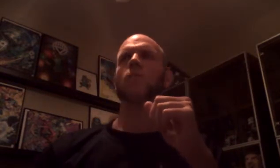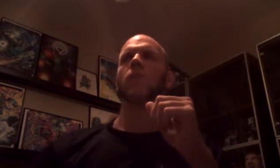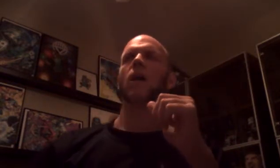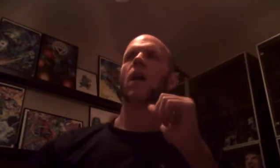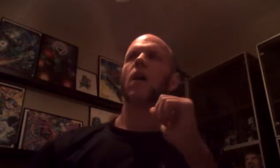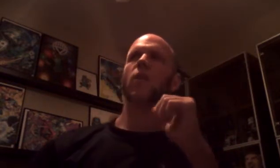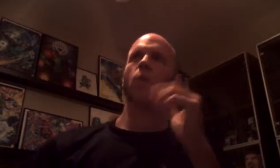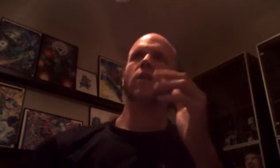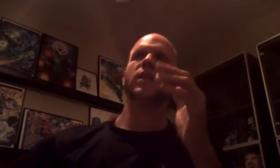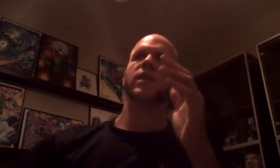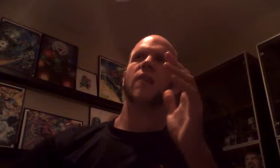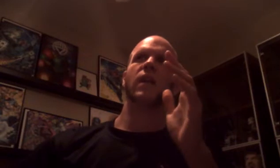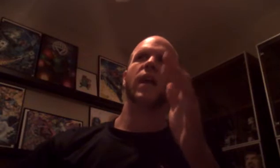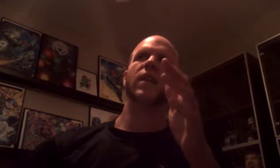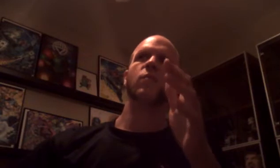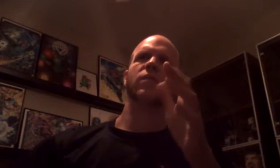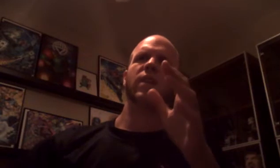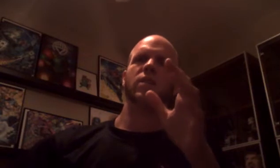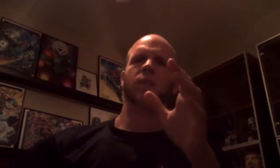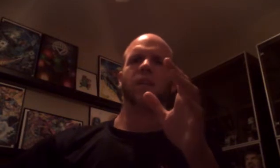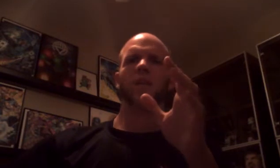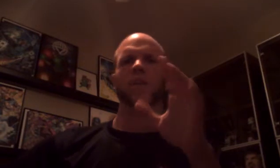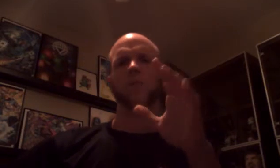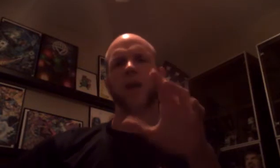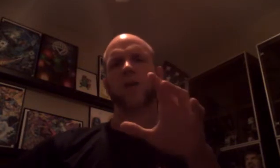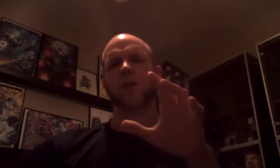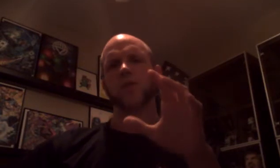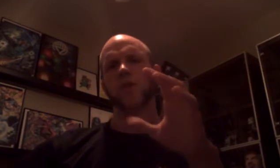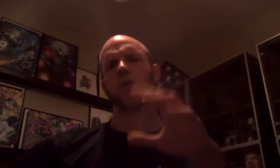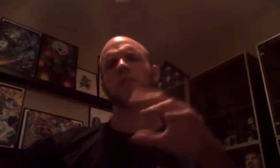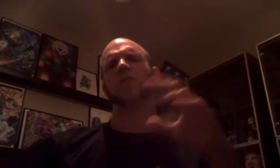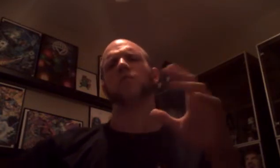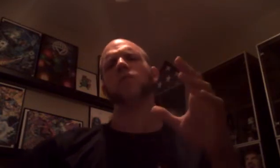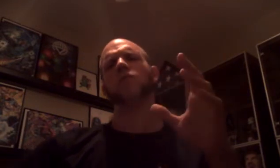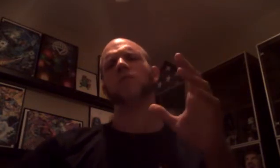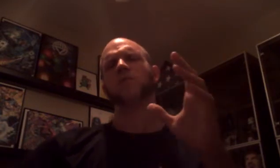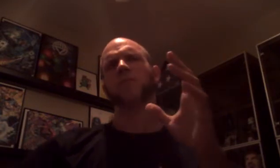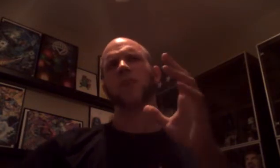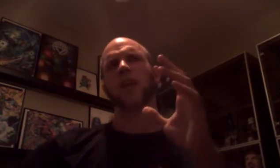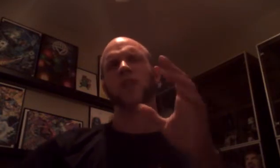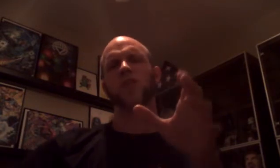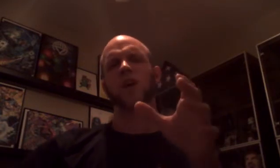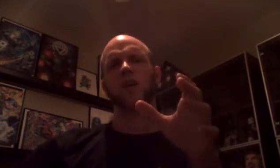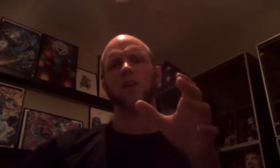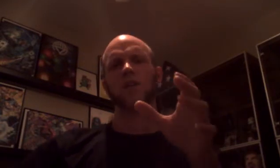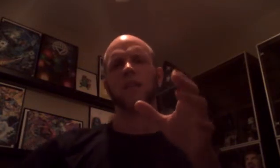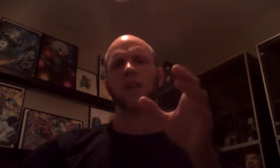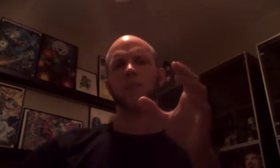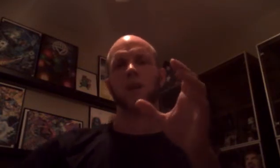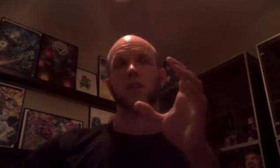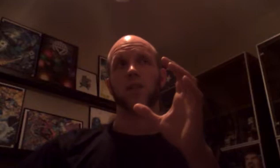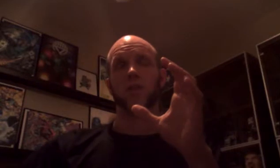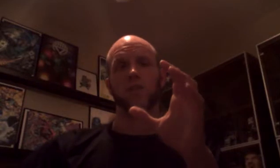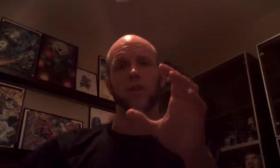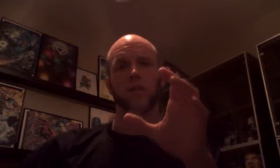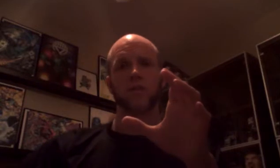So the weird thing is, a lot of the movie is spent dealing with the background between the Reds and the Blues, and John Carter is taken in by the Tharks.